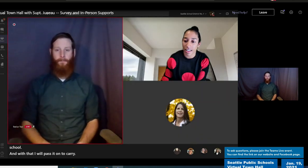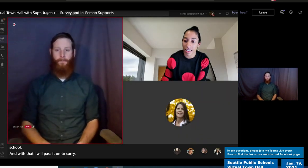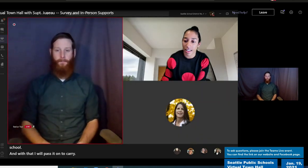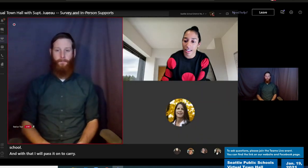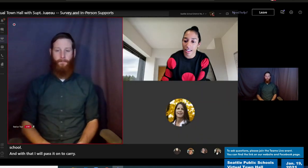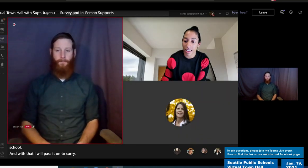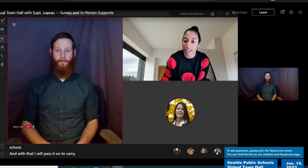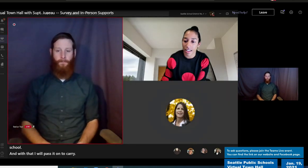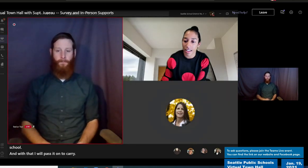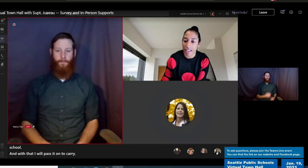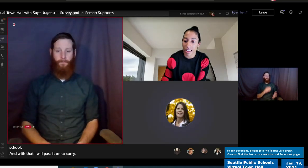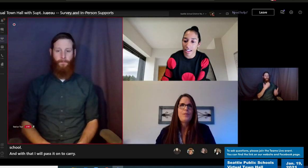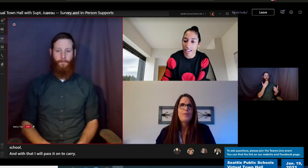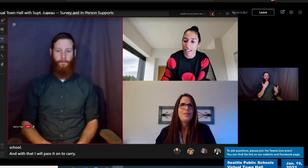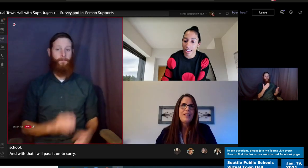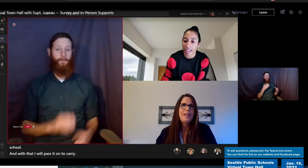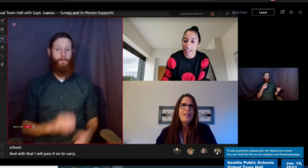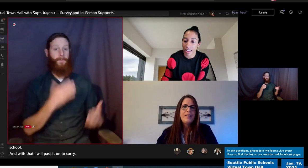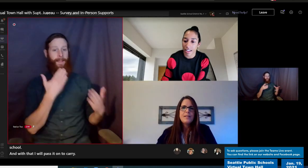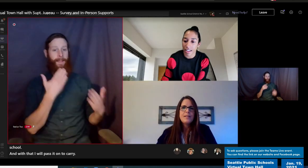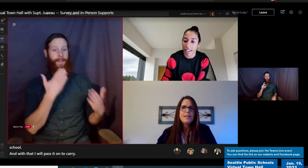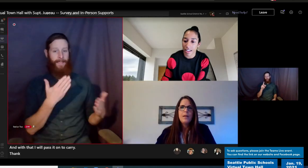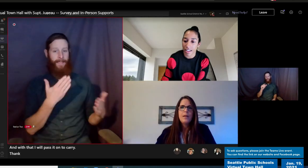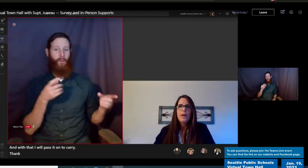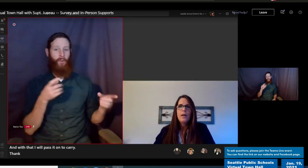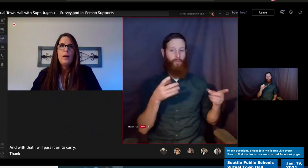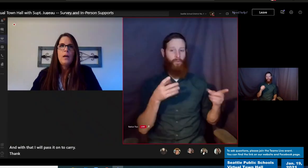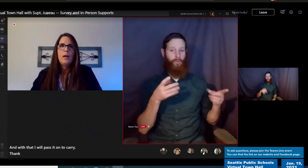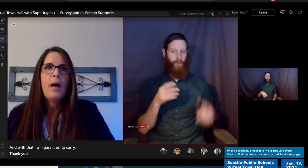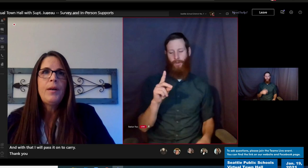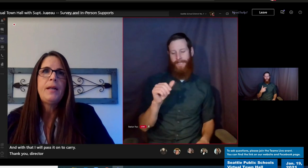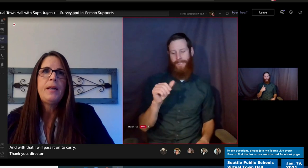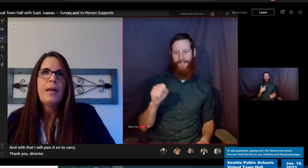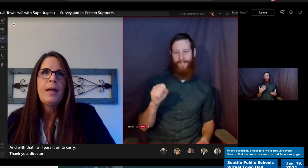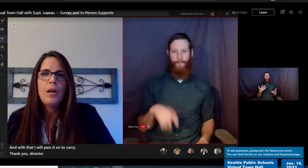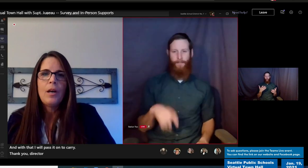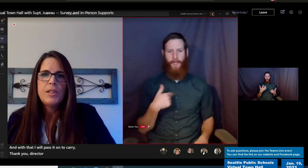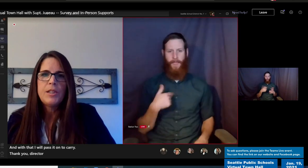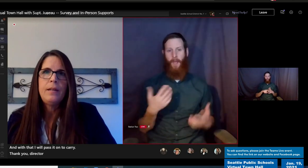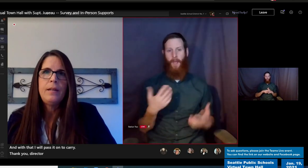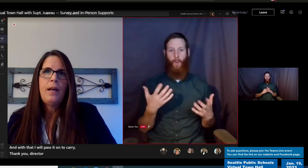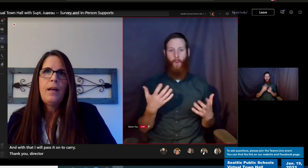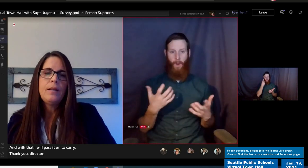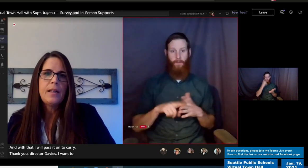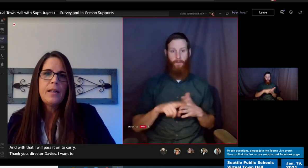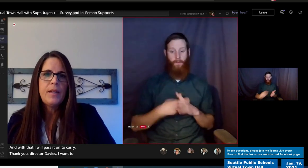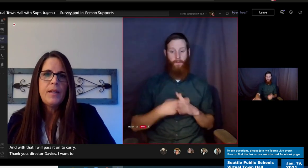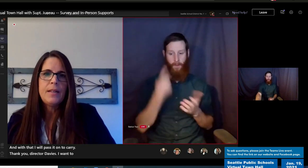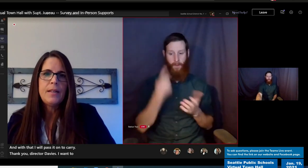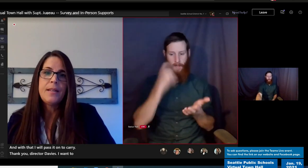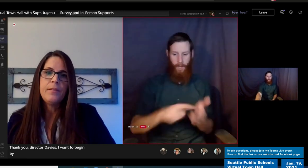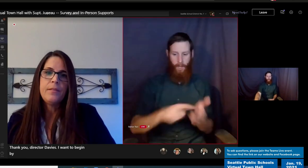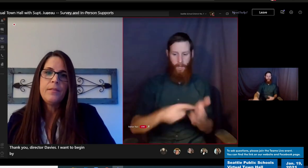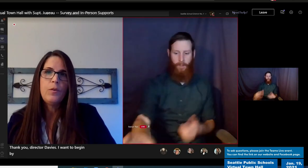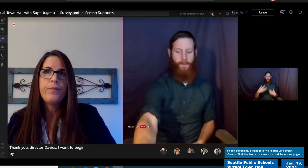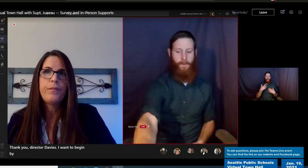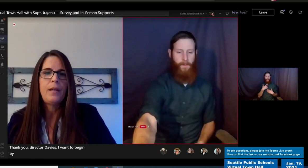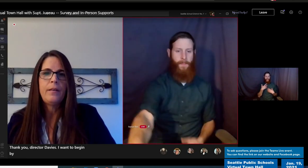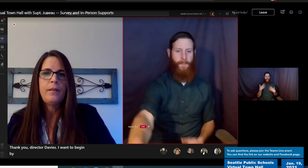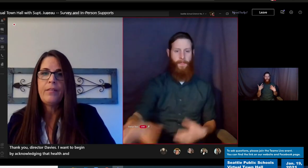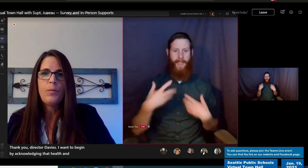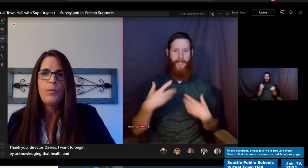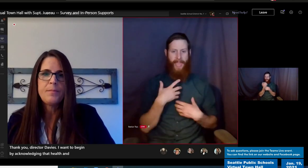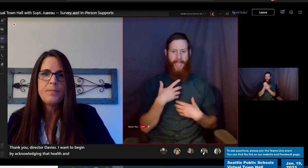Thank you, Director Davies. I want to begin by acknowledging that health and safety is at the forefront of